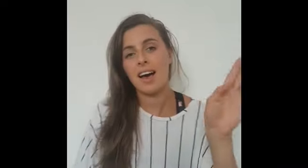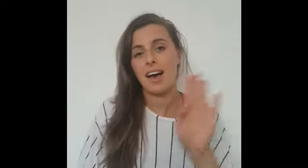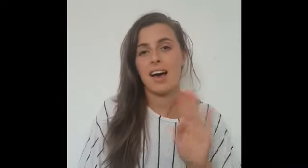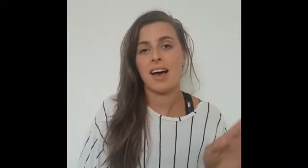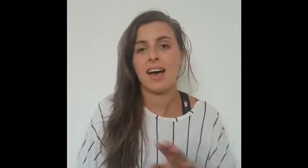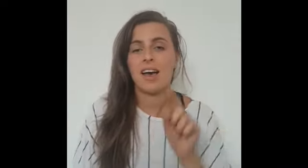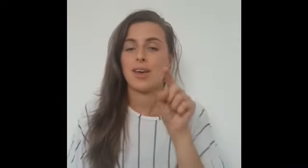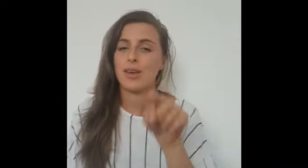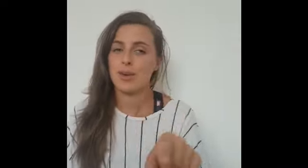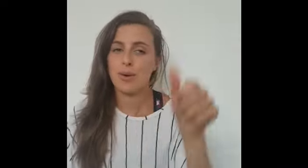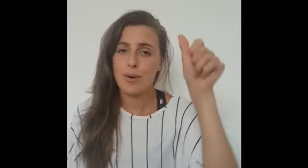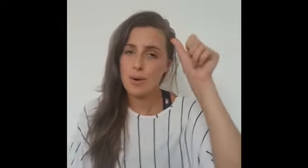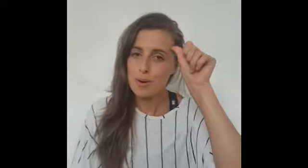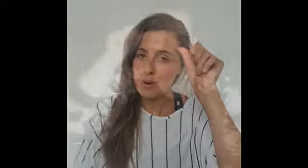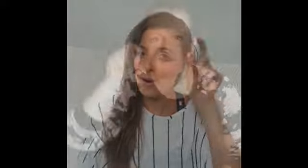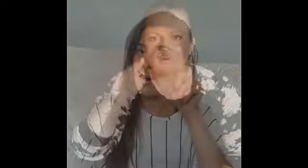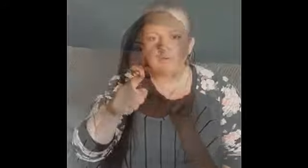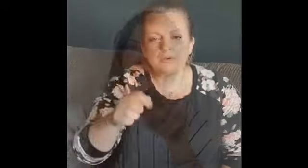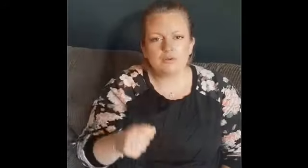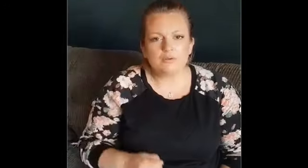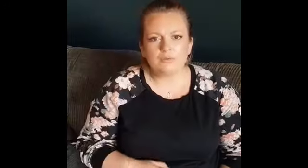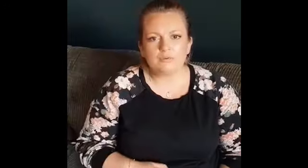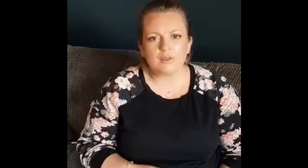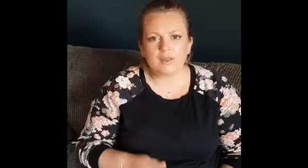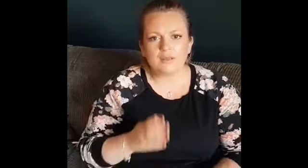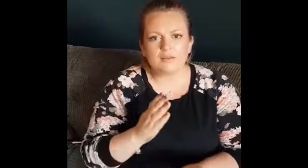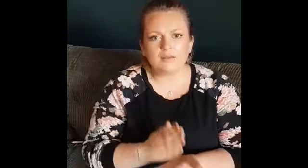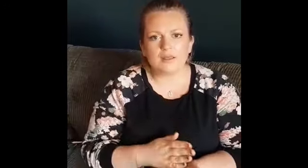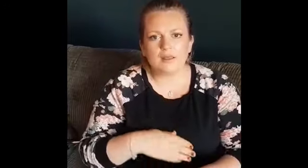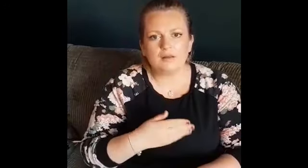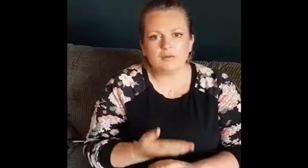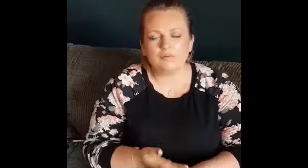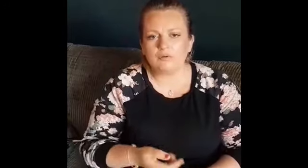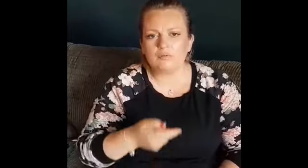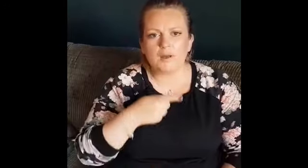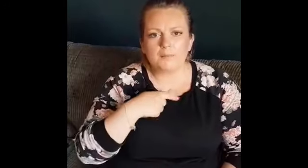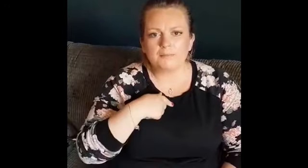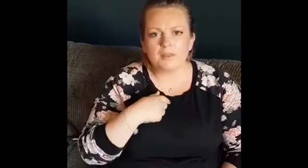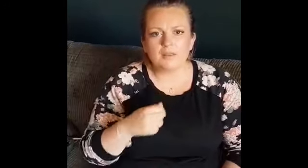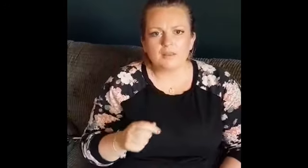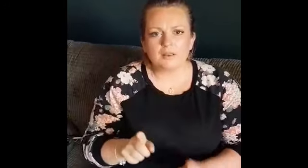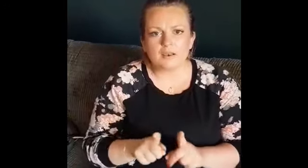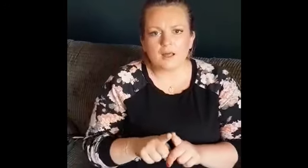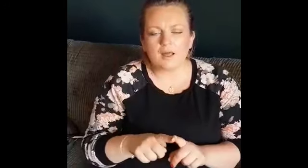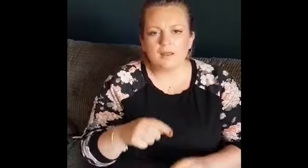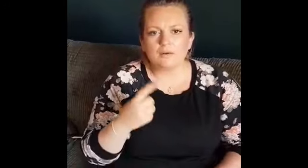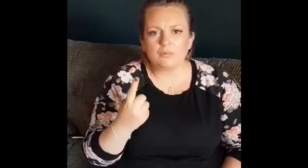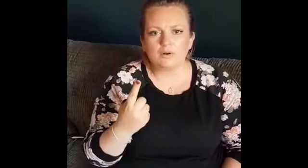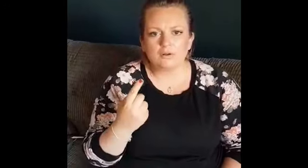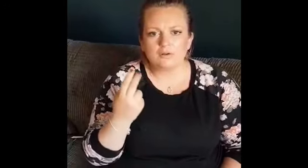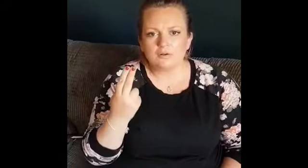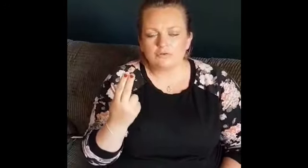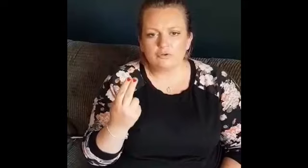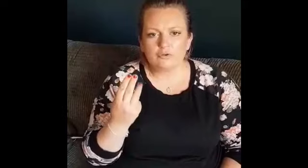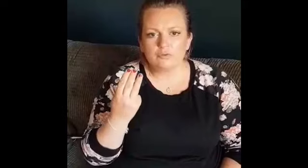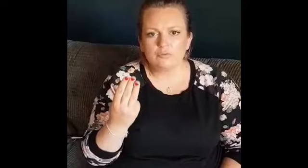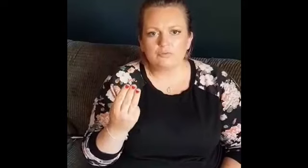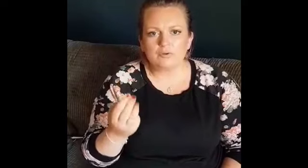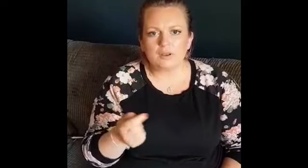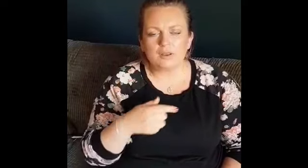You know you can count on me like 1, 2, 3,